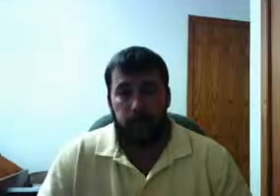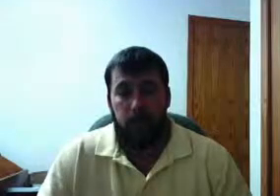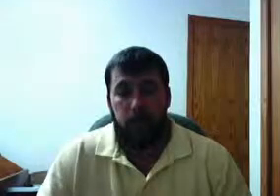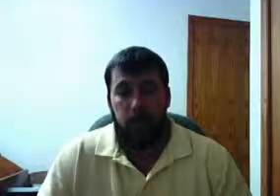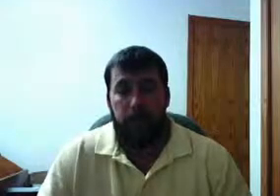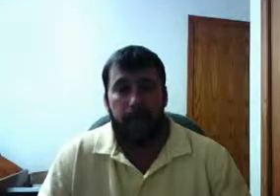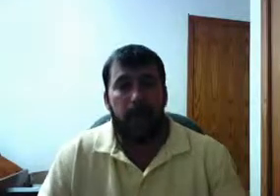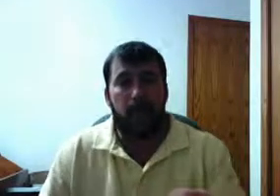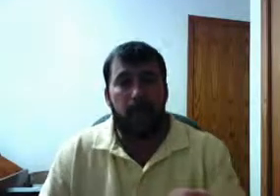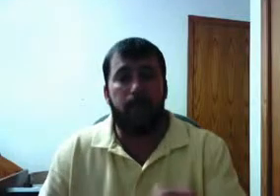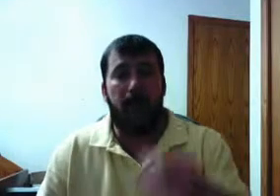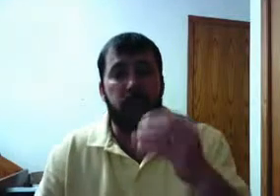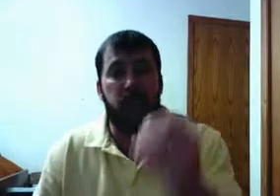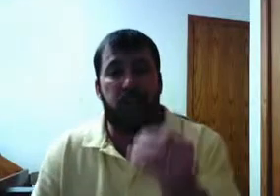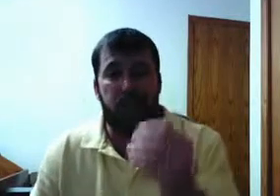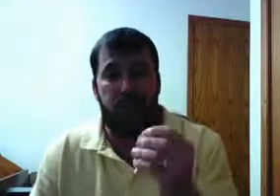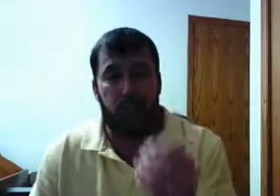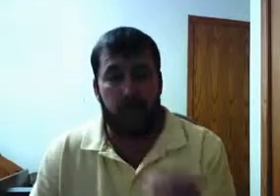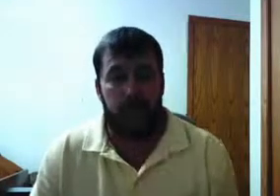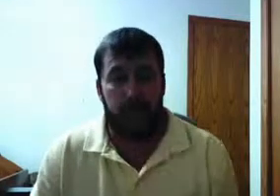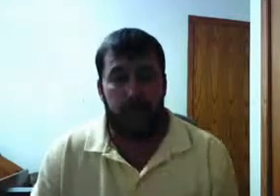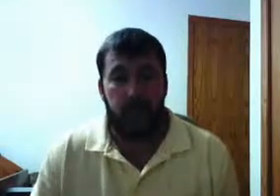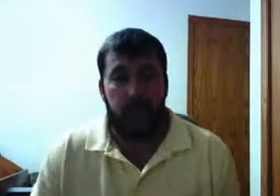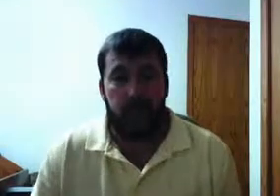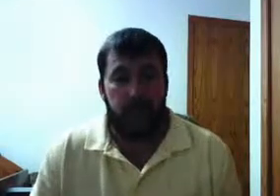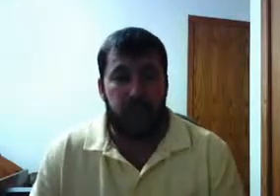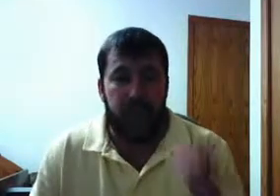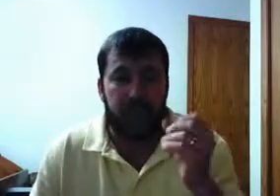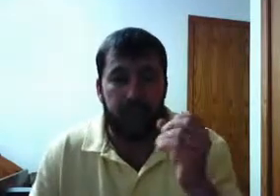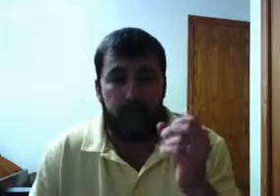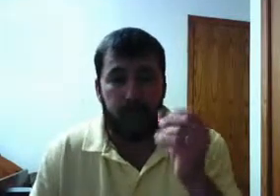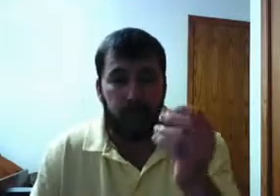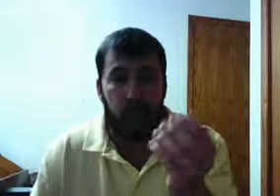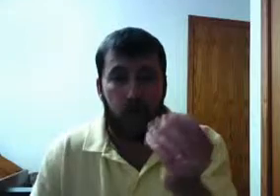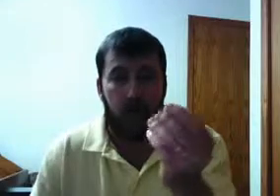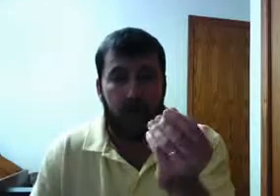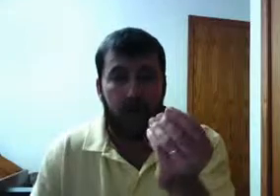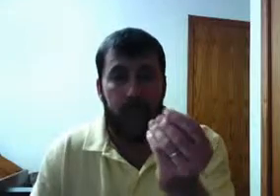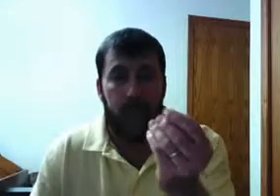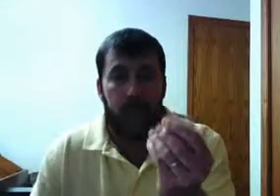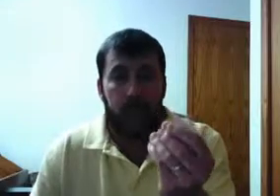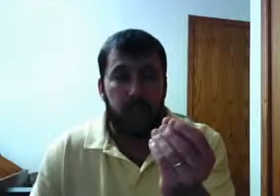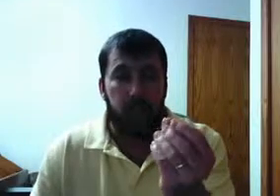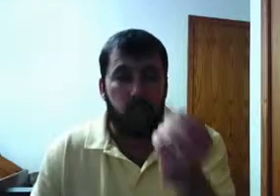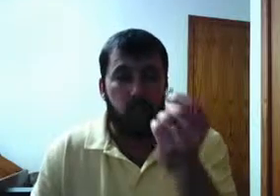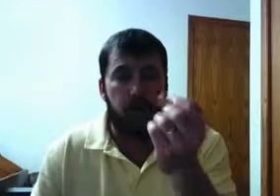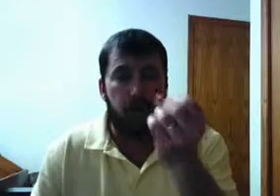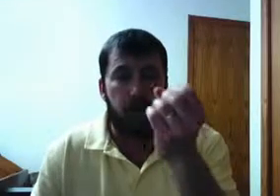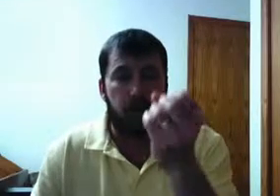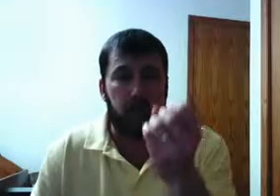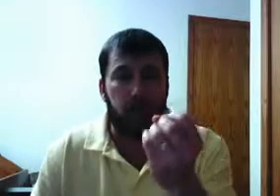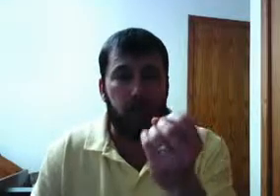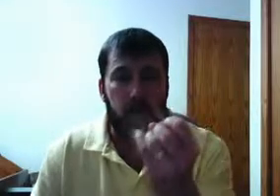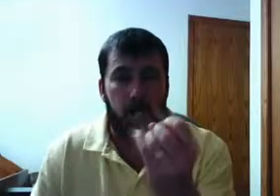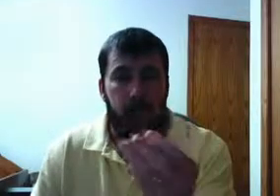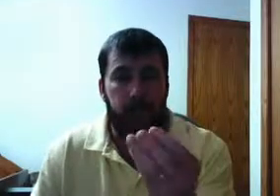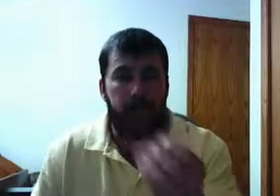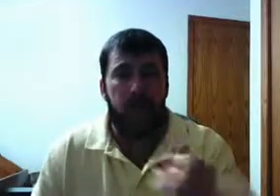They bound up by a Jezebel spirit. See, Jezebel controlled everything. She was a woman that was in control of her husband. She